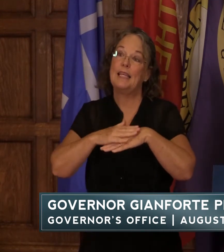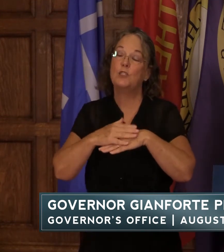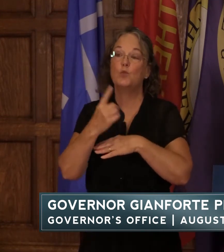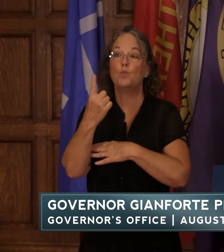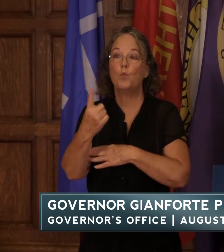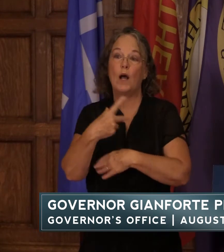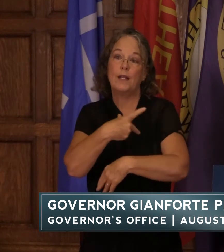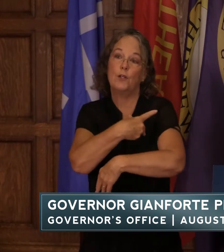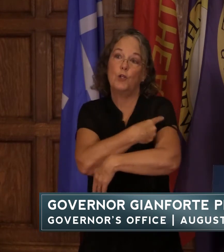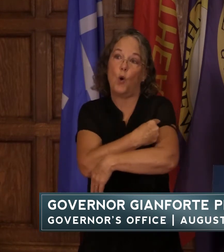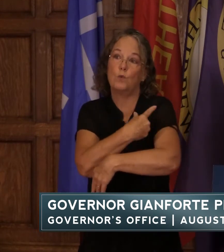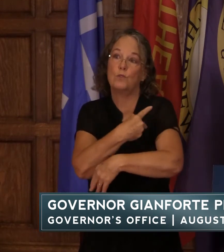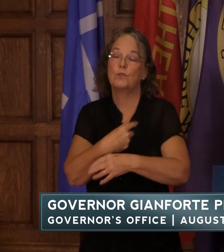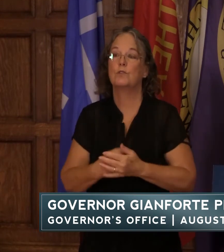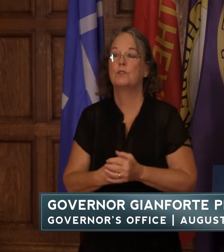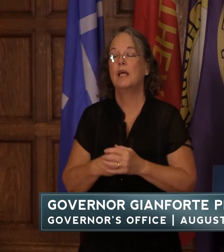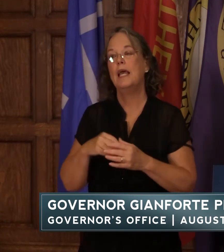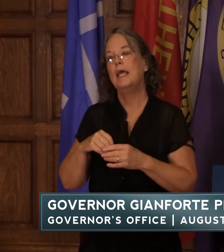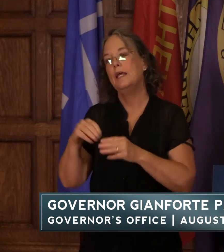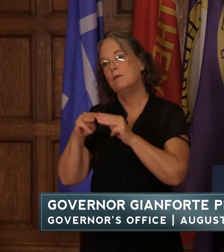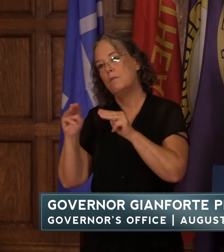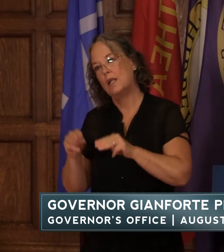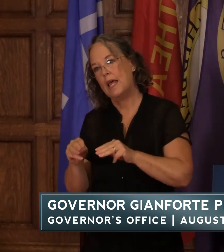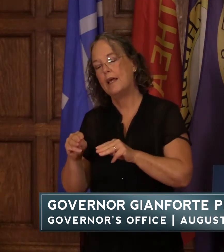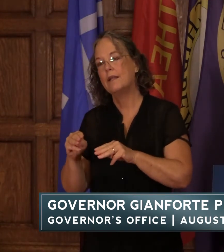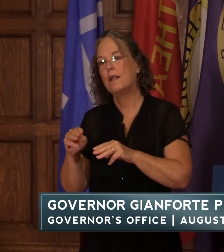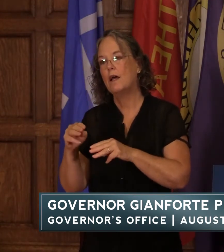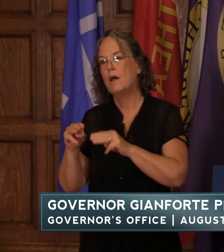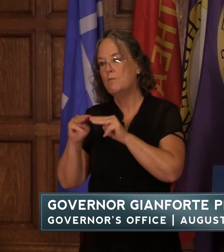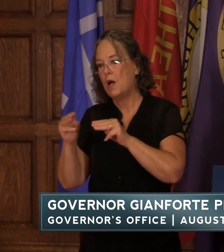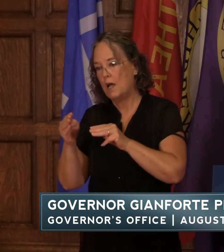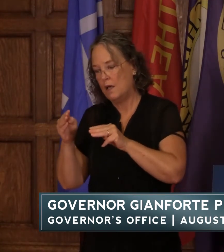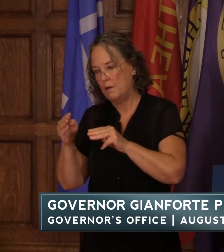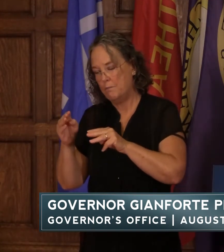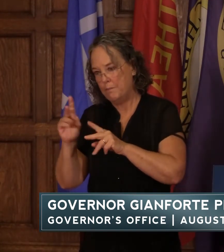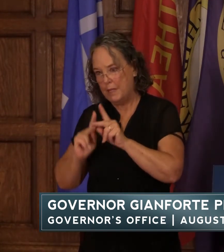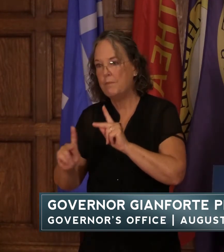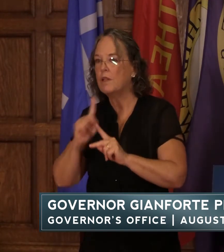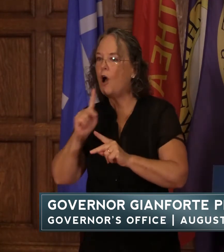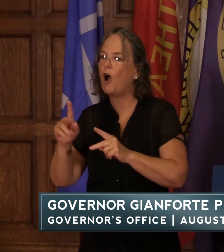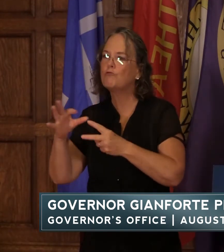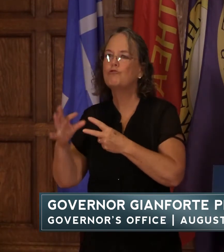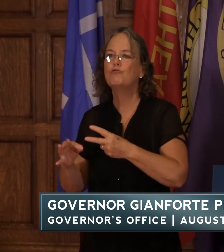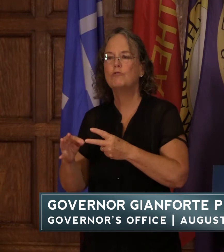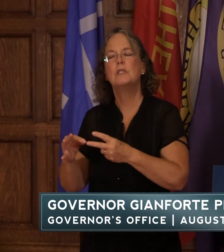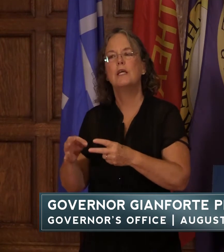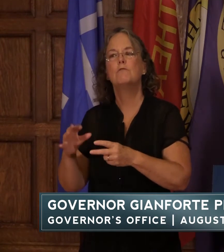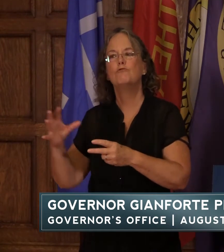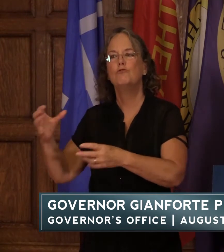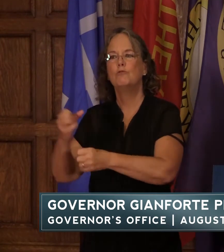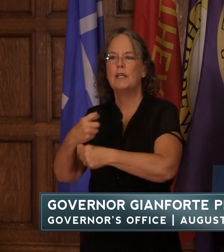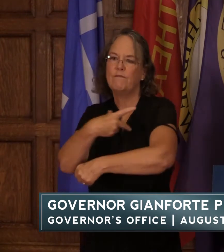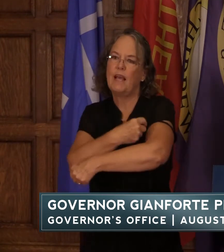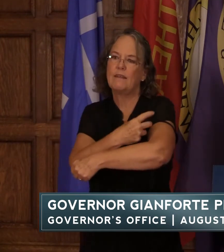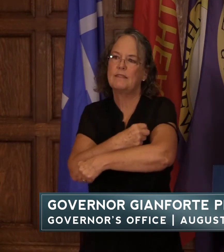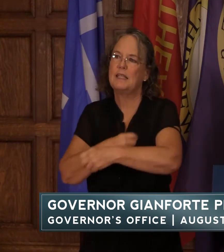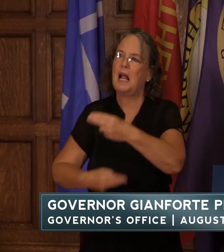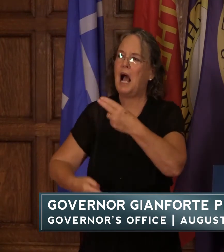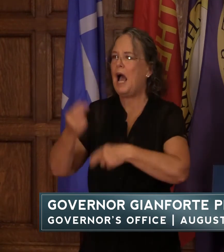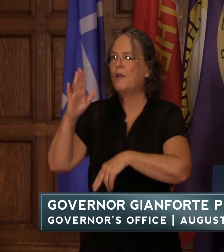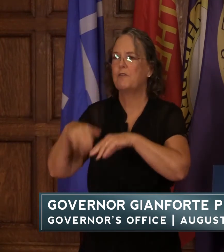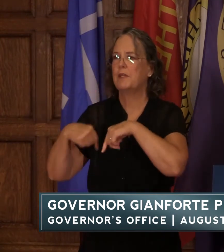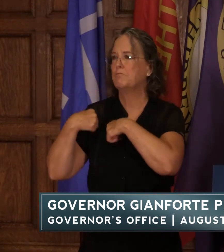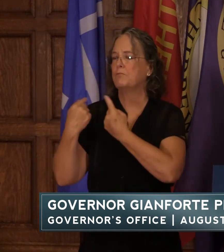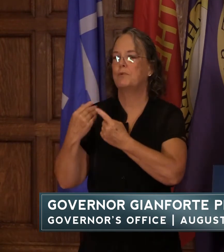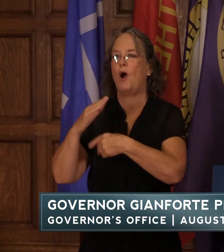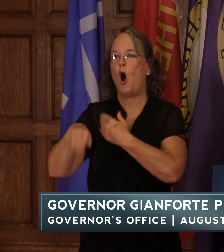of the vaccine in august montanans are choosing to get vaccinated at a higher rate than we've seen all summer